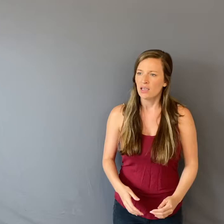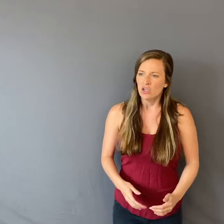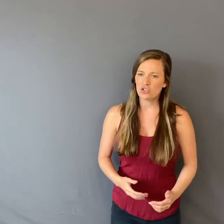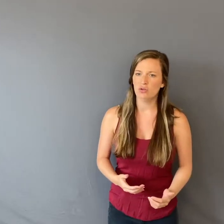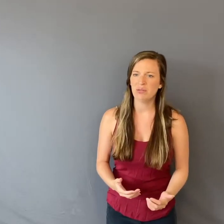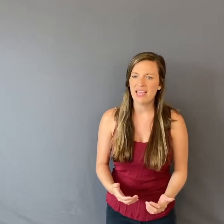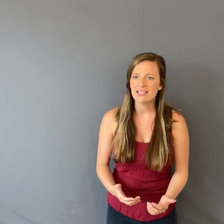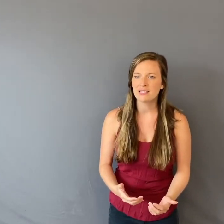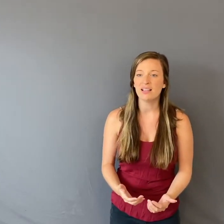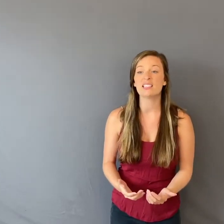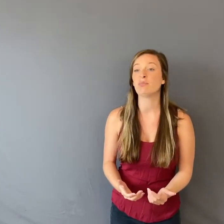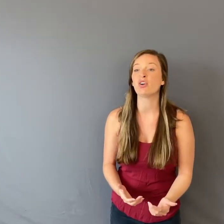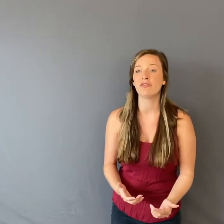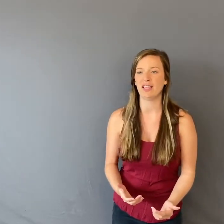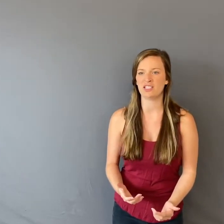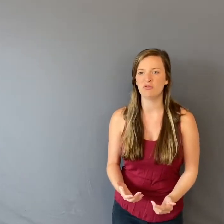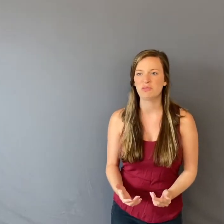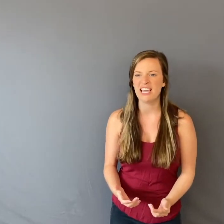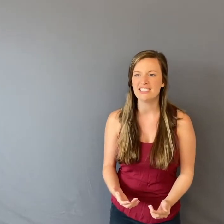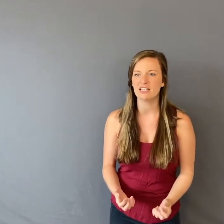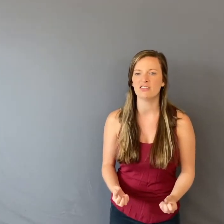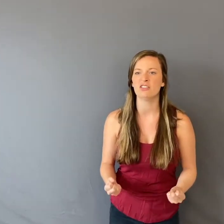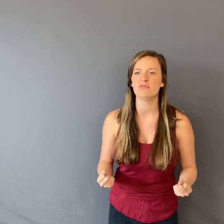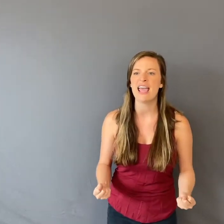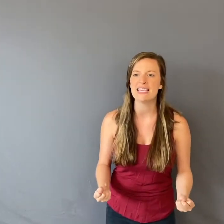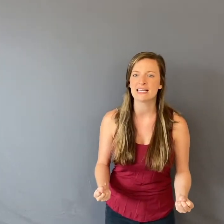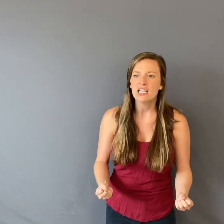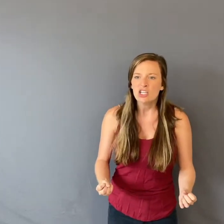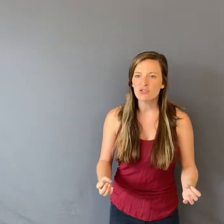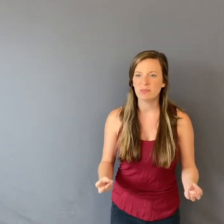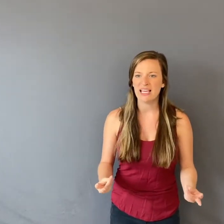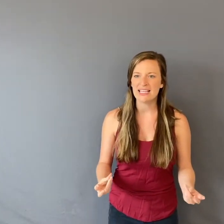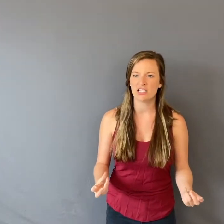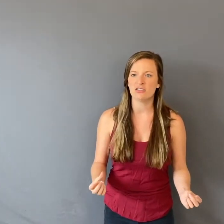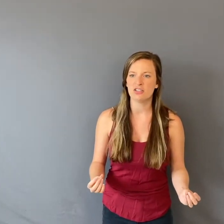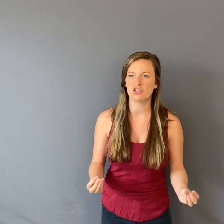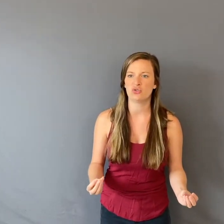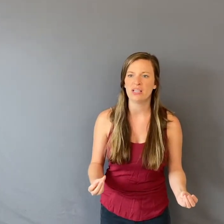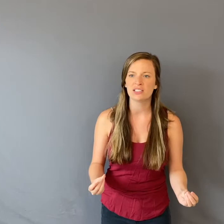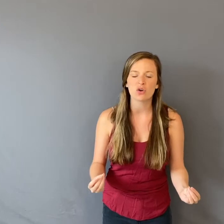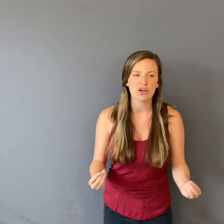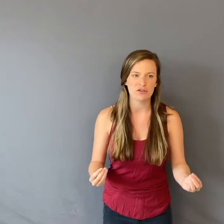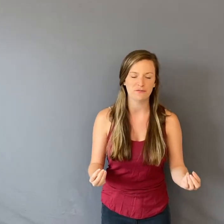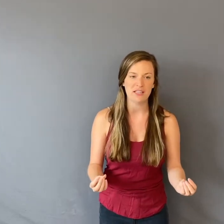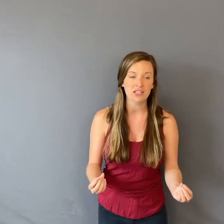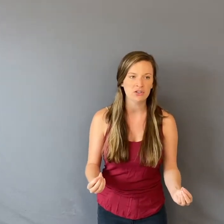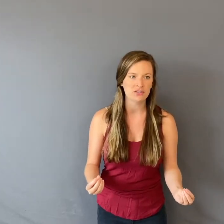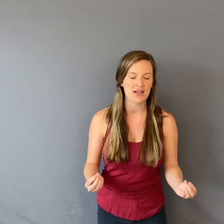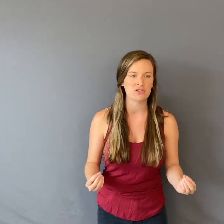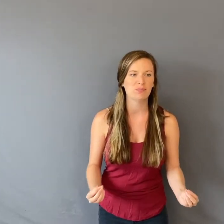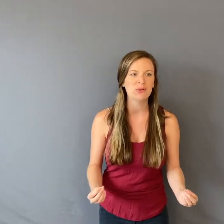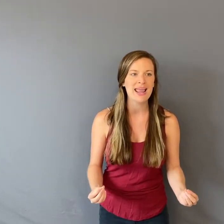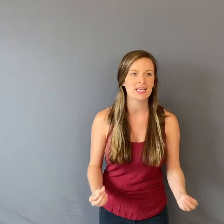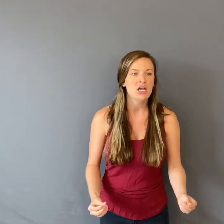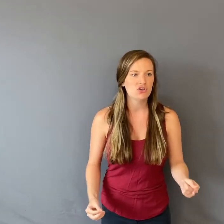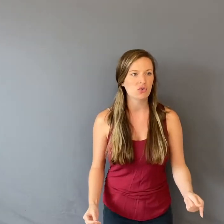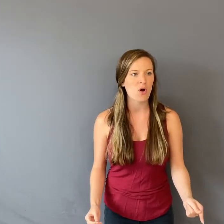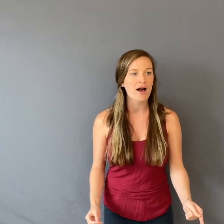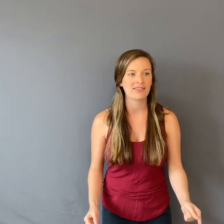So you play till it's perfect, you play till you ache You play till the strings or your fingernails break So you'll rock